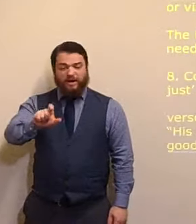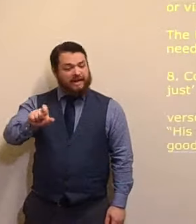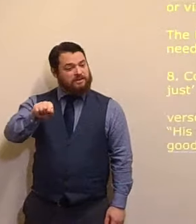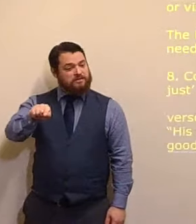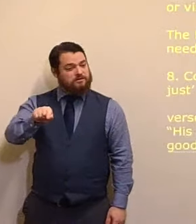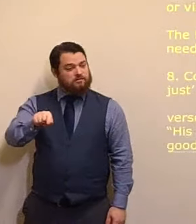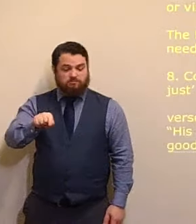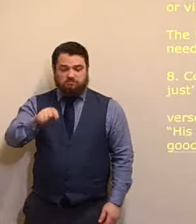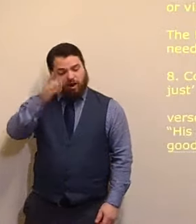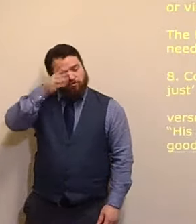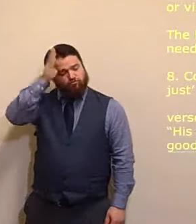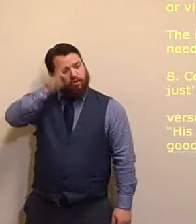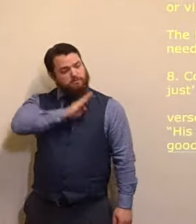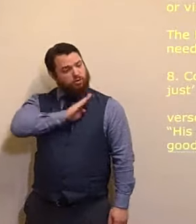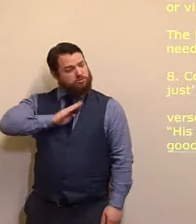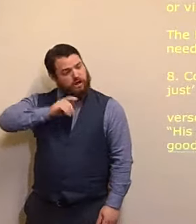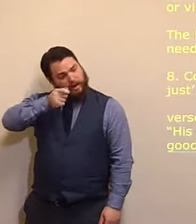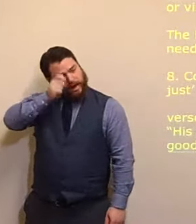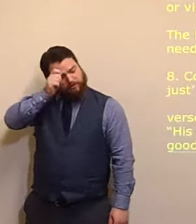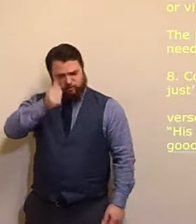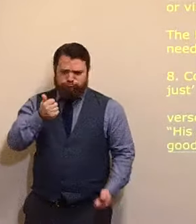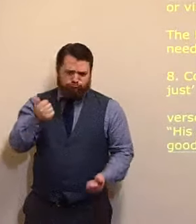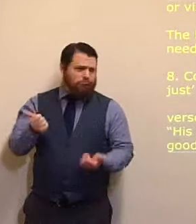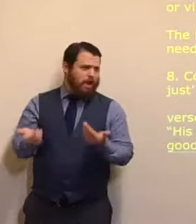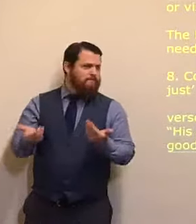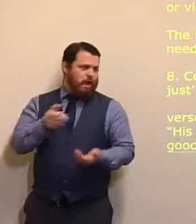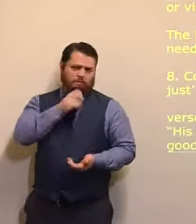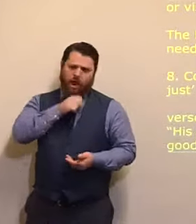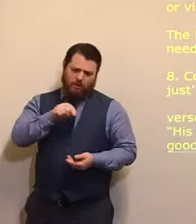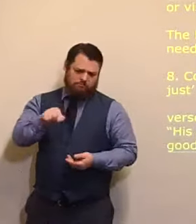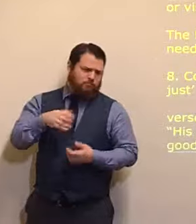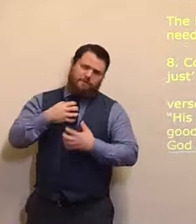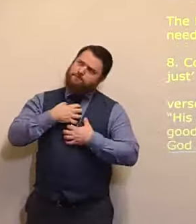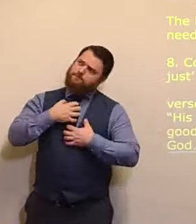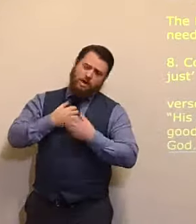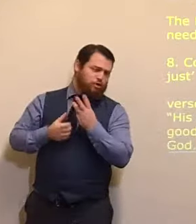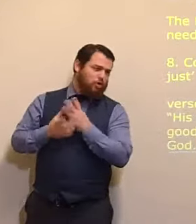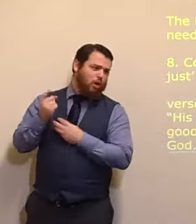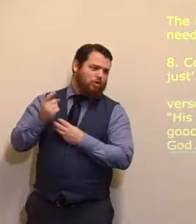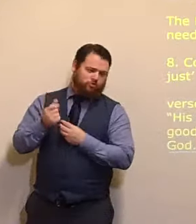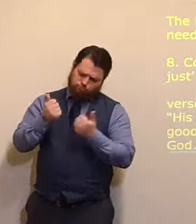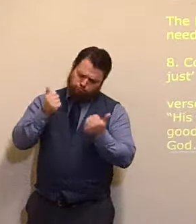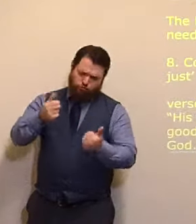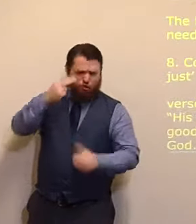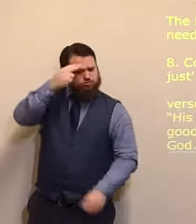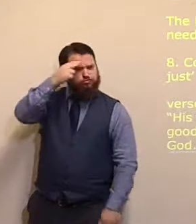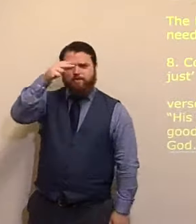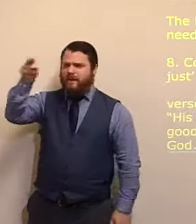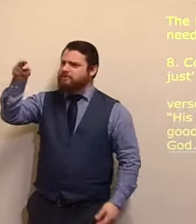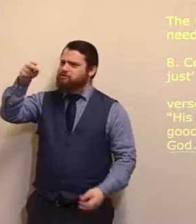man, and one that feared God, and of good report, among all the nation, of the Jews.